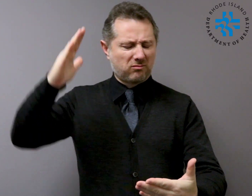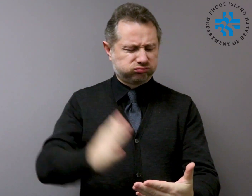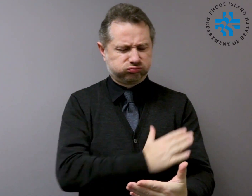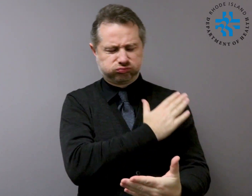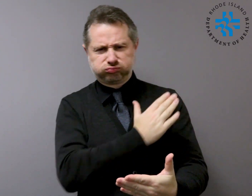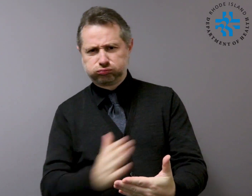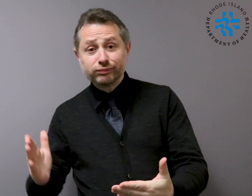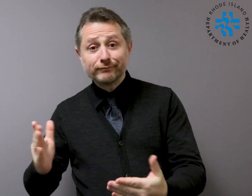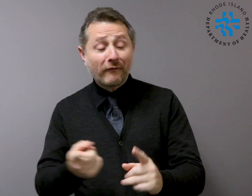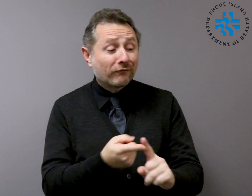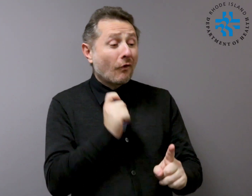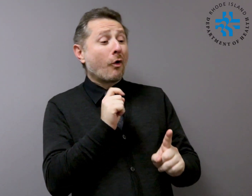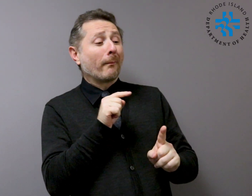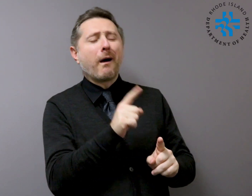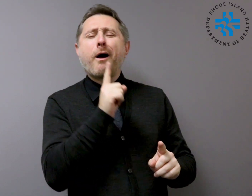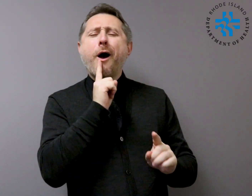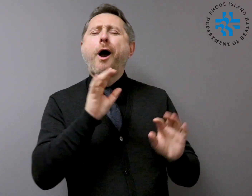and Severe Acute Respiratory Syndrome.